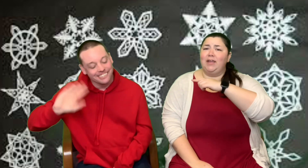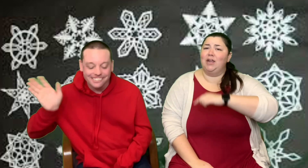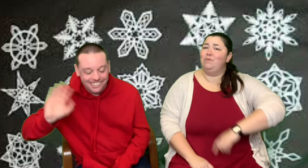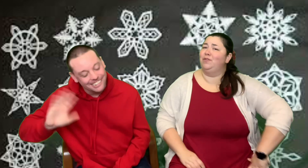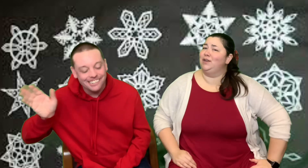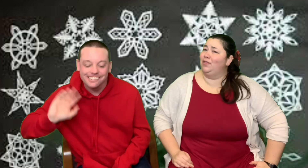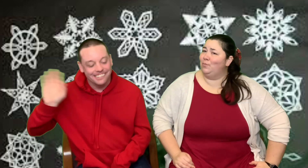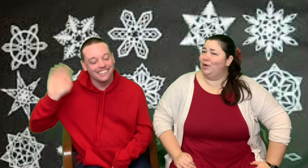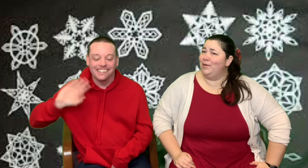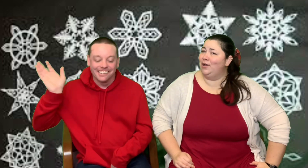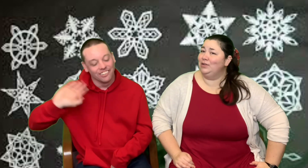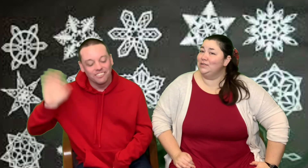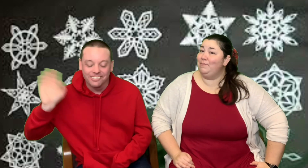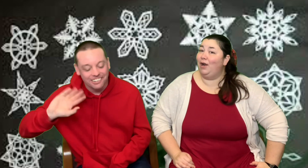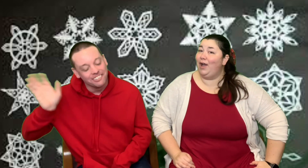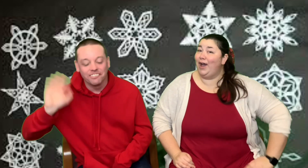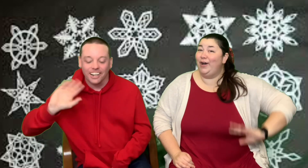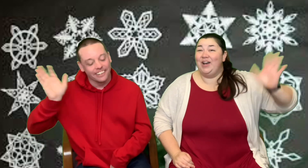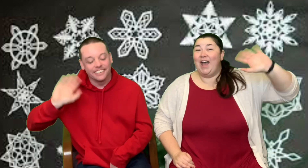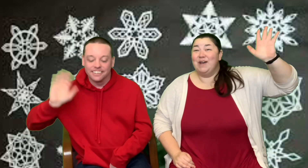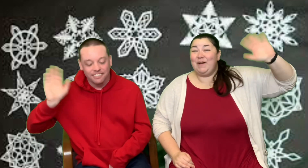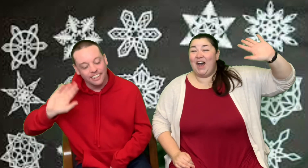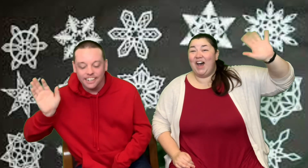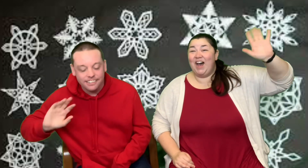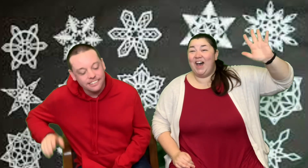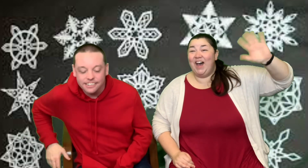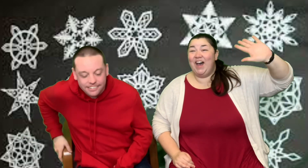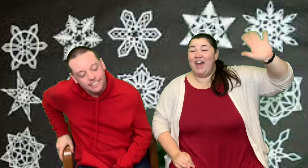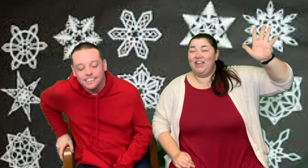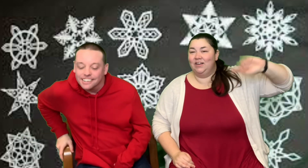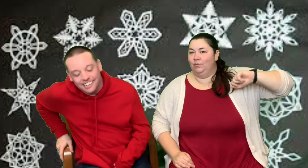We'll see you back here with another Morning Mingle tomorrow. Bye. Bye.